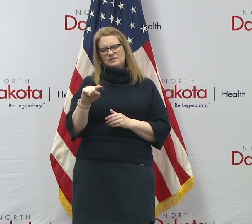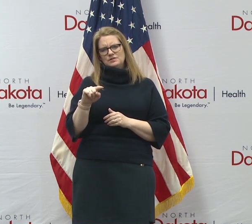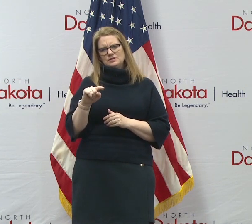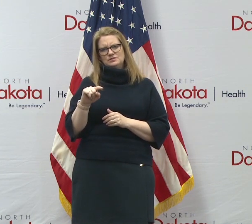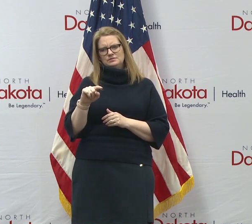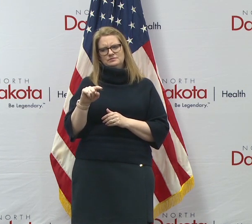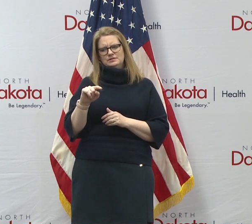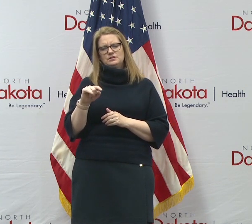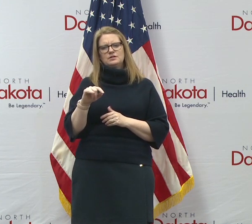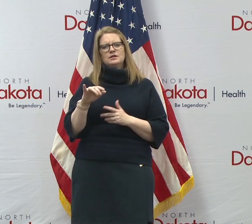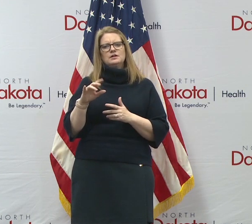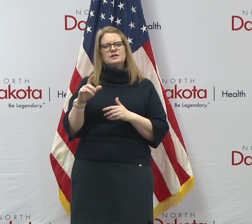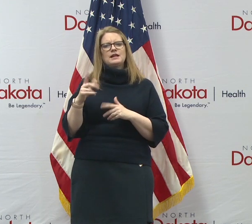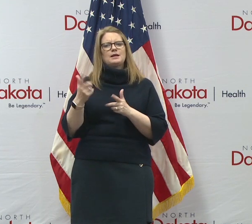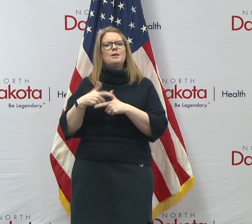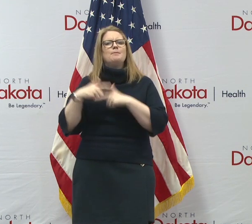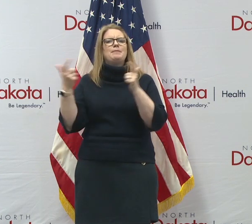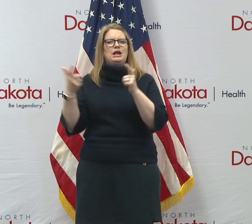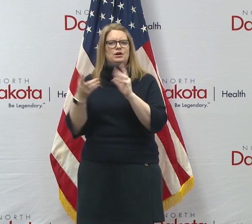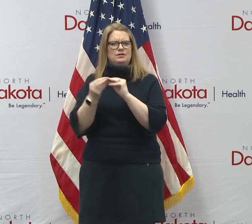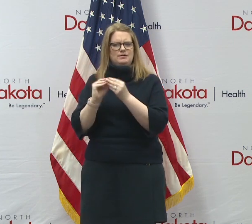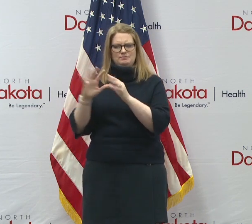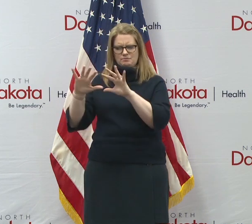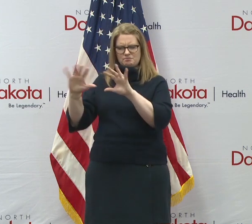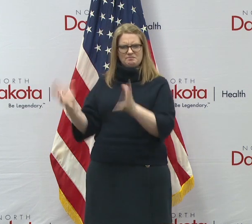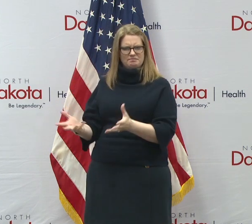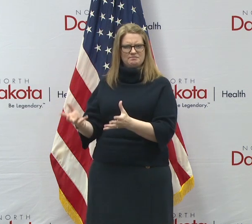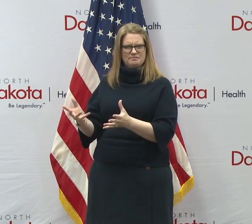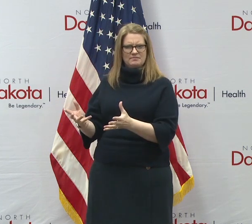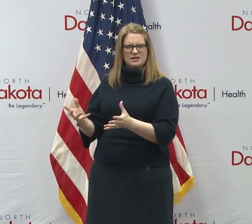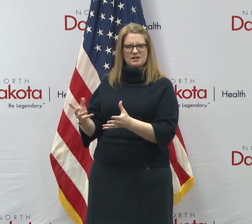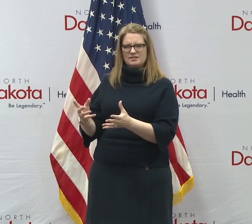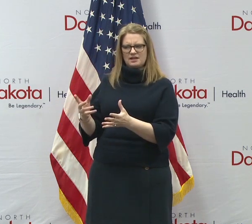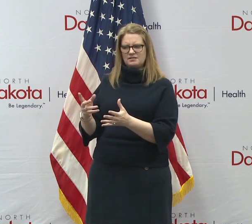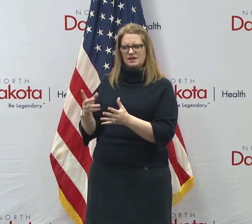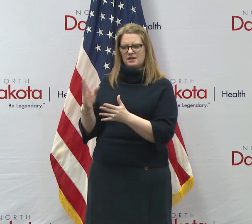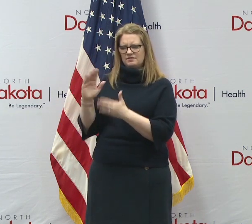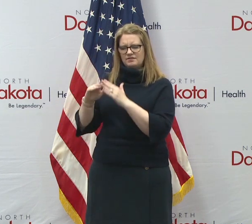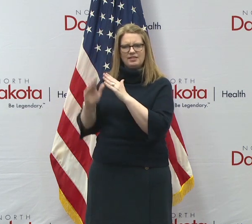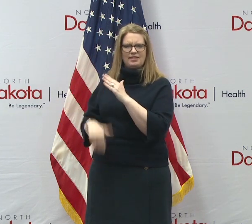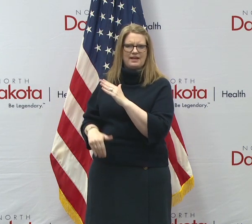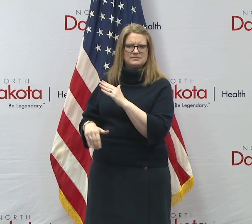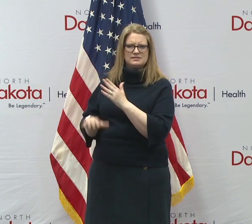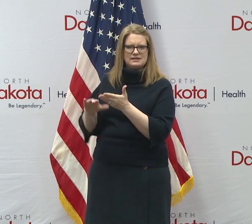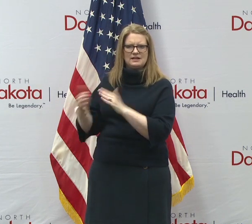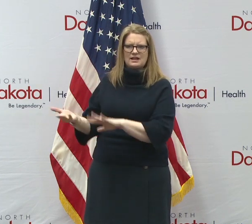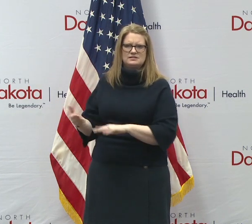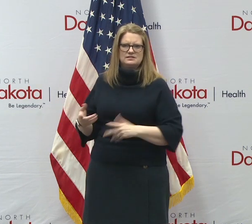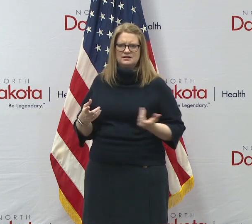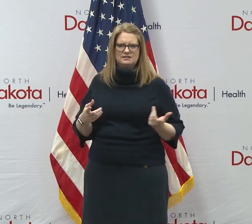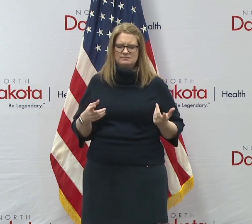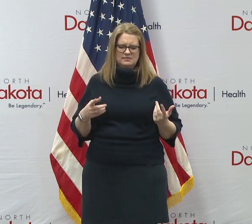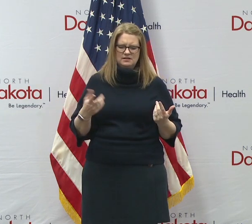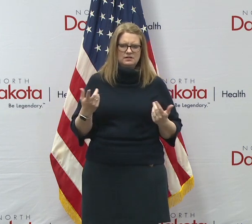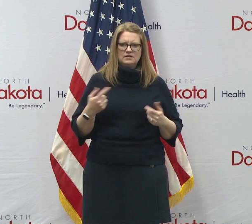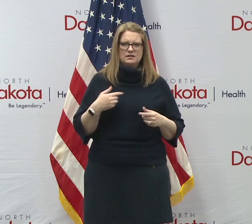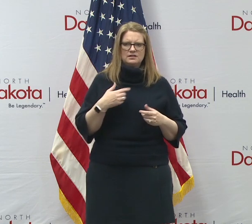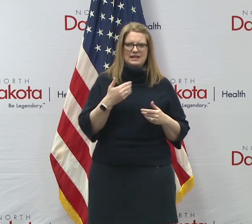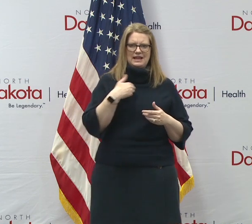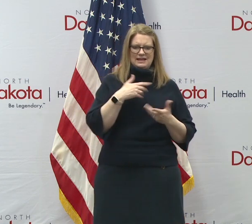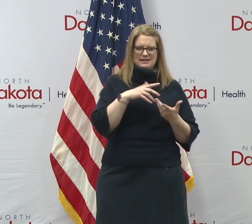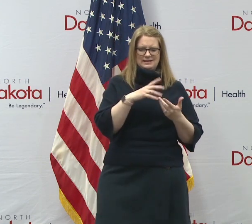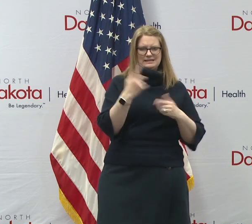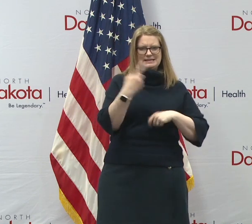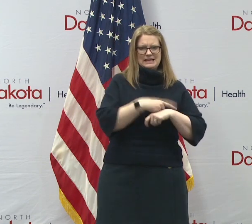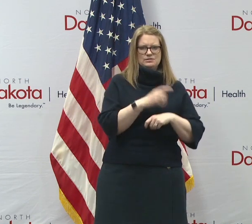times more population might have fewer deaths in their model than North Dakota. there's just doesn't even make sense. It's not tracking and it's already got bad data that, you know, days when we had zero, it had